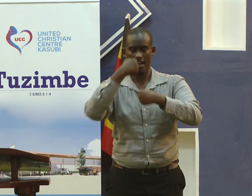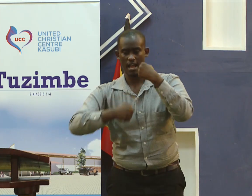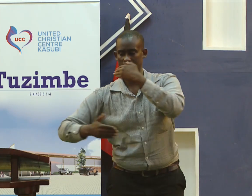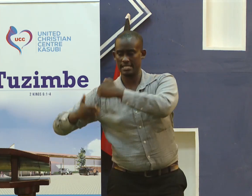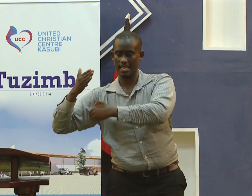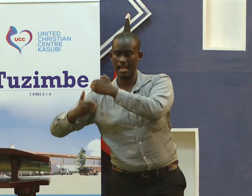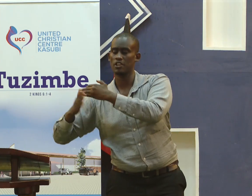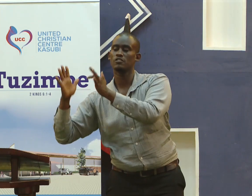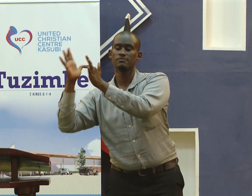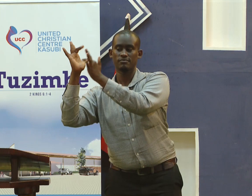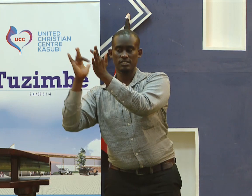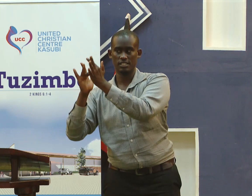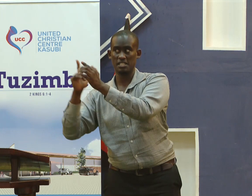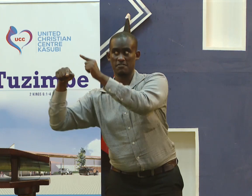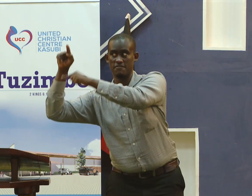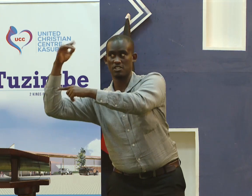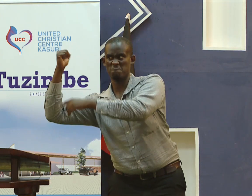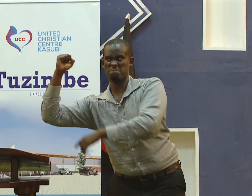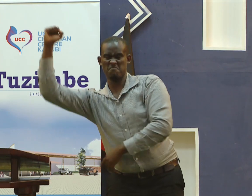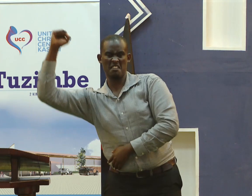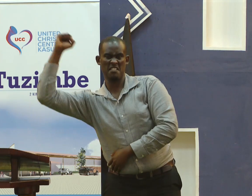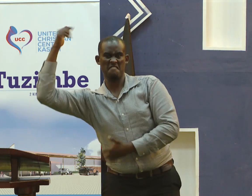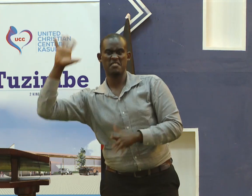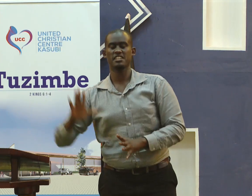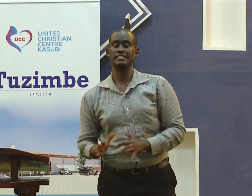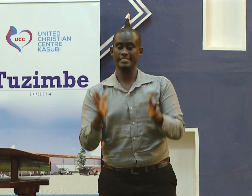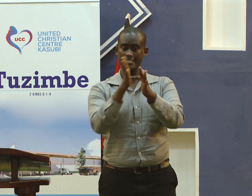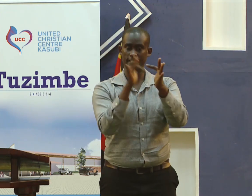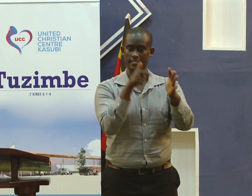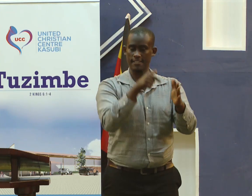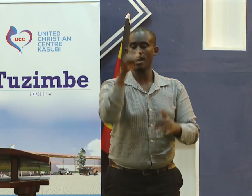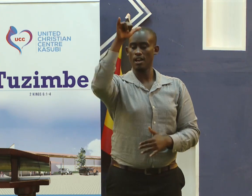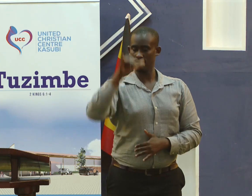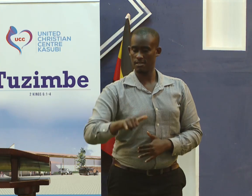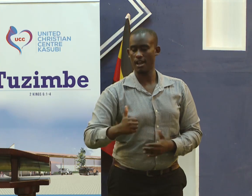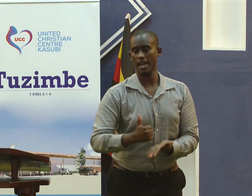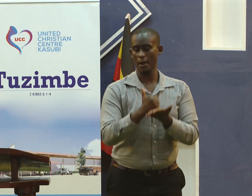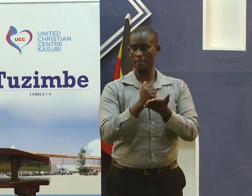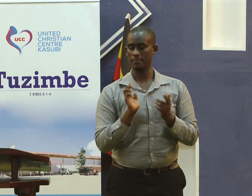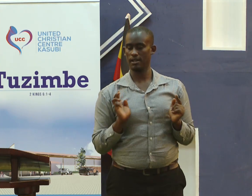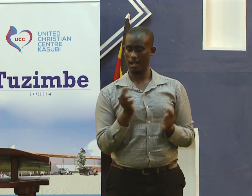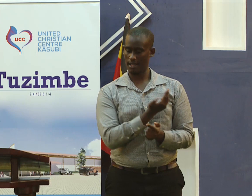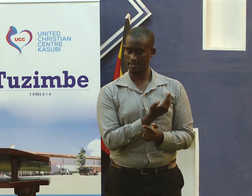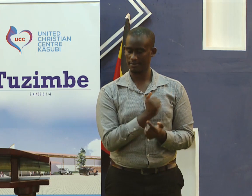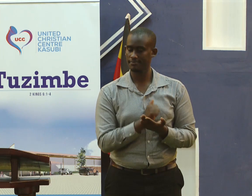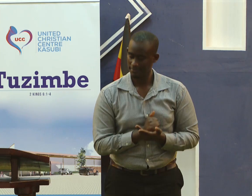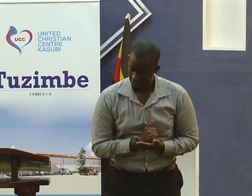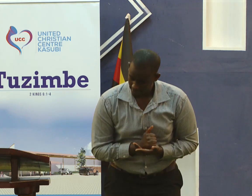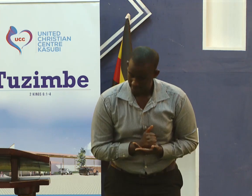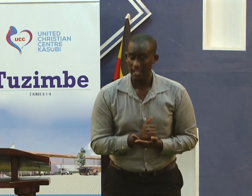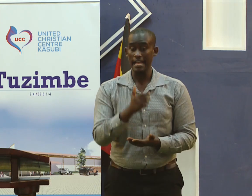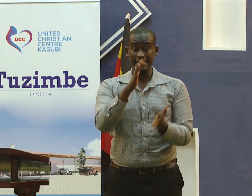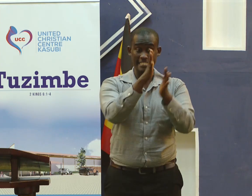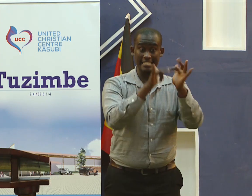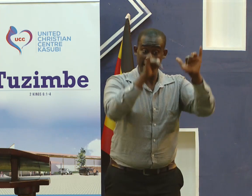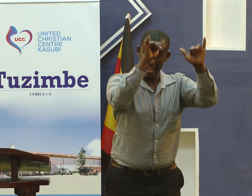so we are fighting on the victorious side he is there to help us he is there to